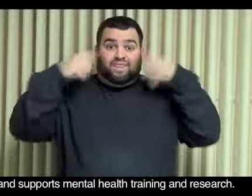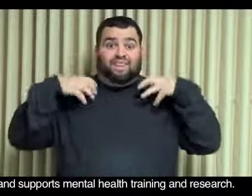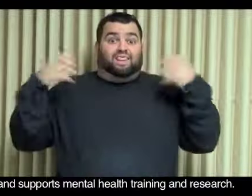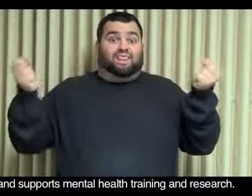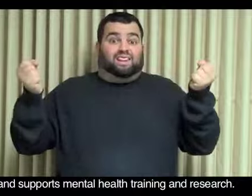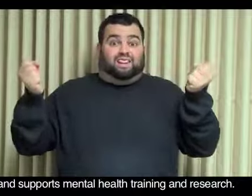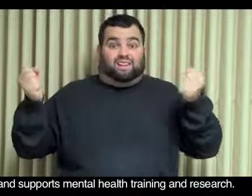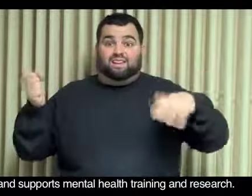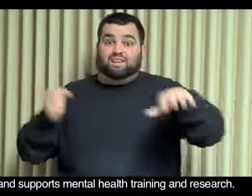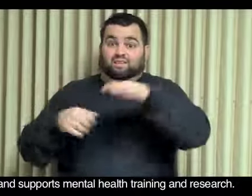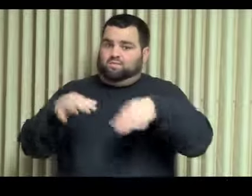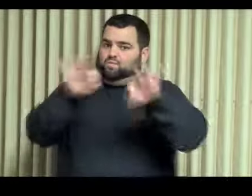and research.